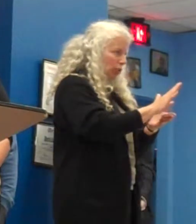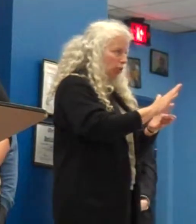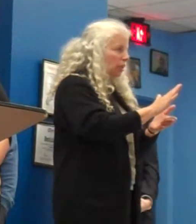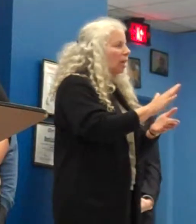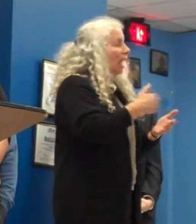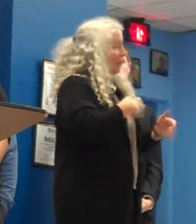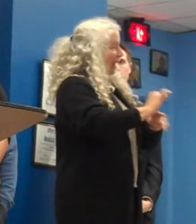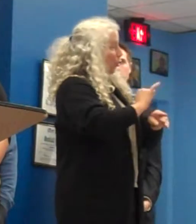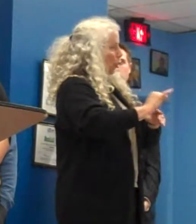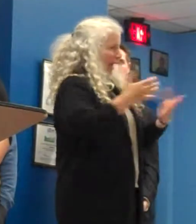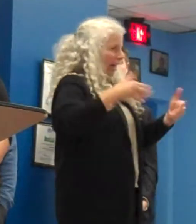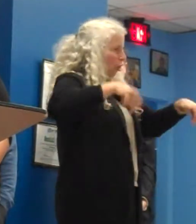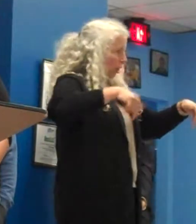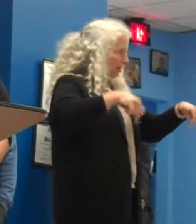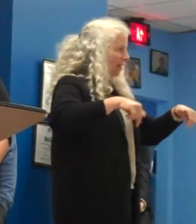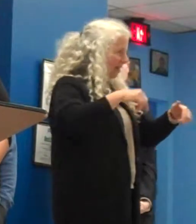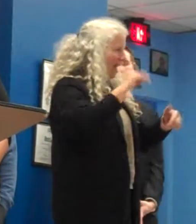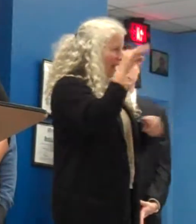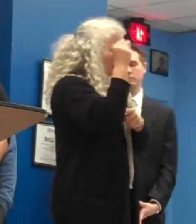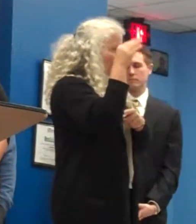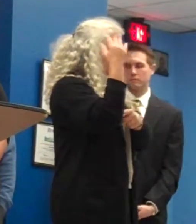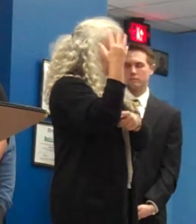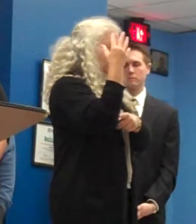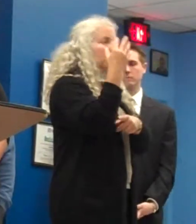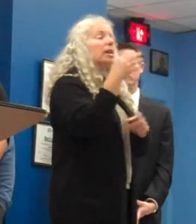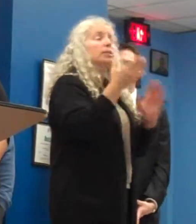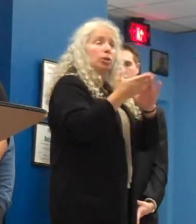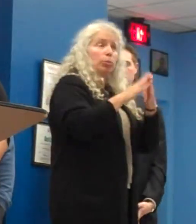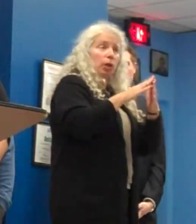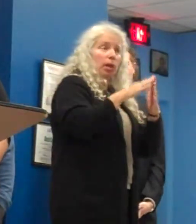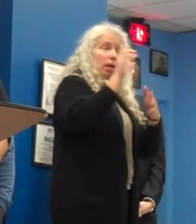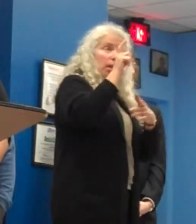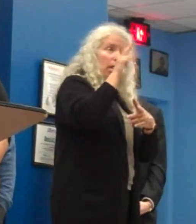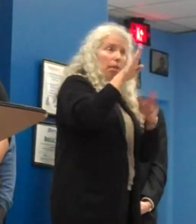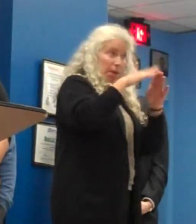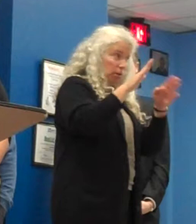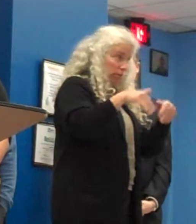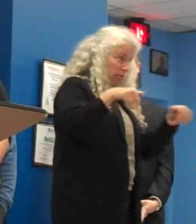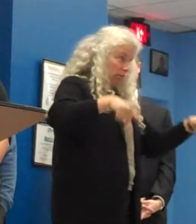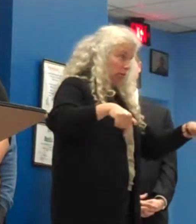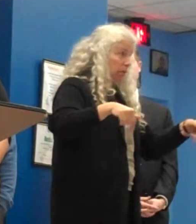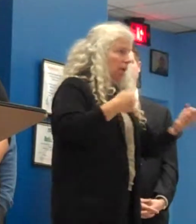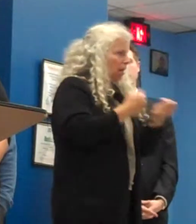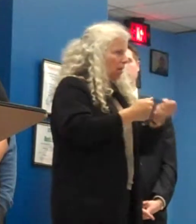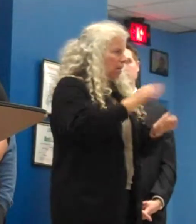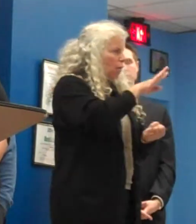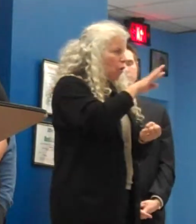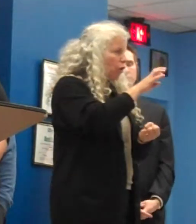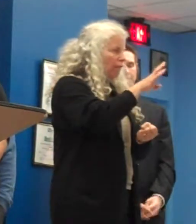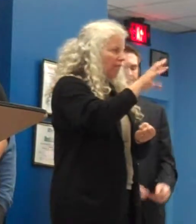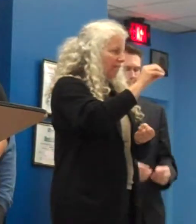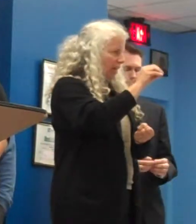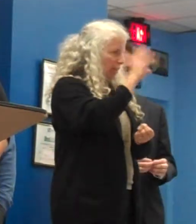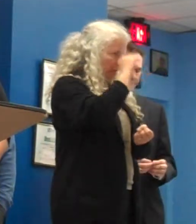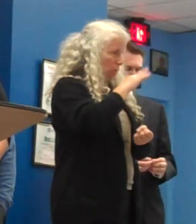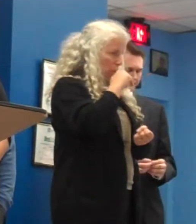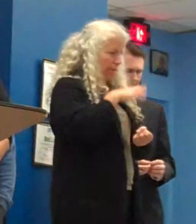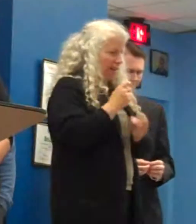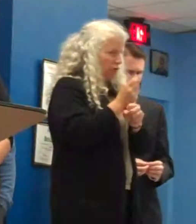the opportunity to be interning here at Lighthouse. Lighthouse is a community clubhouse model program that assists over 450 men and